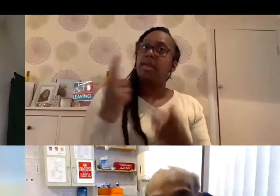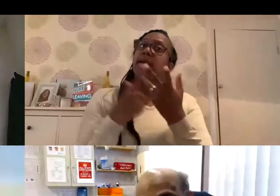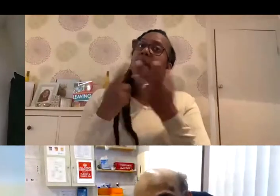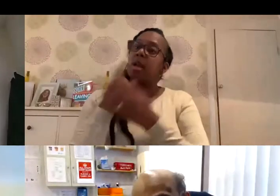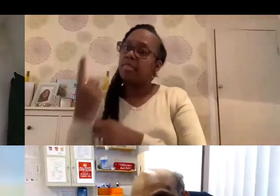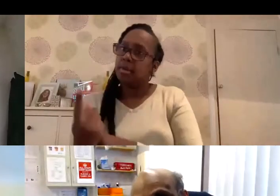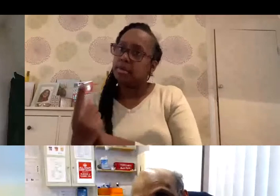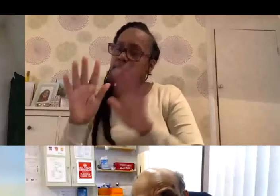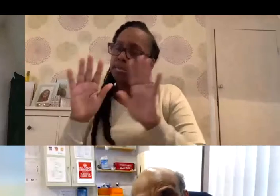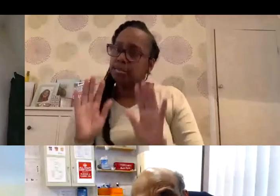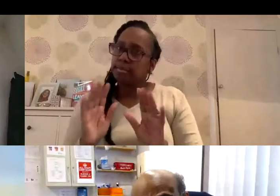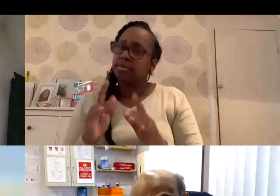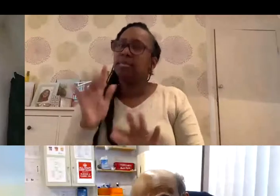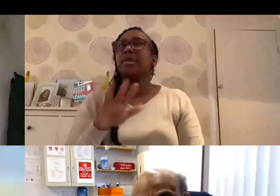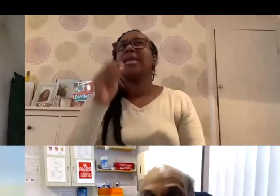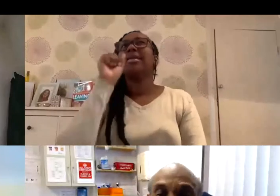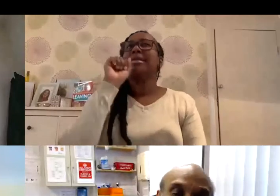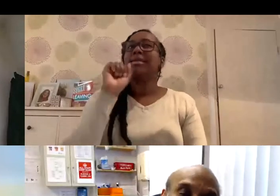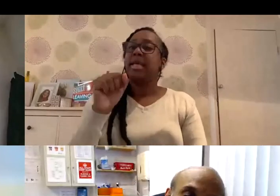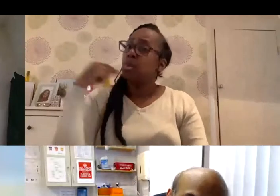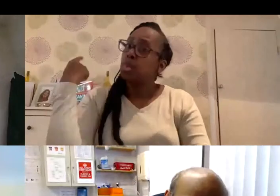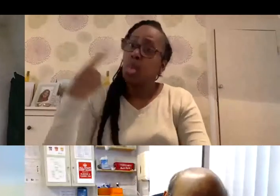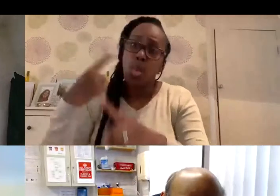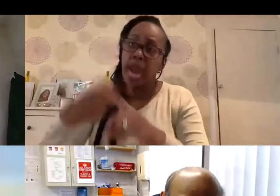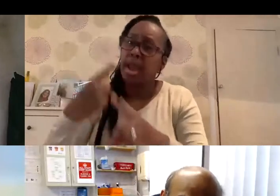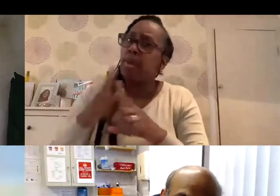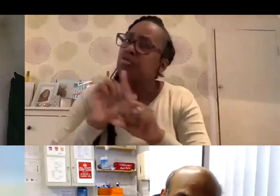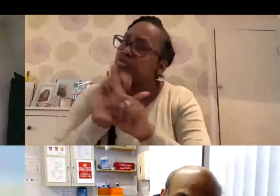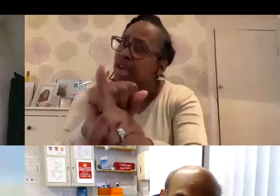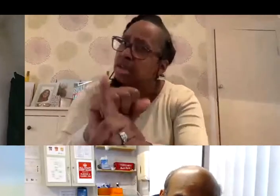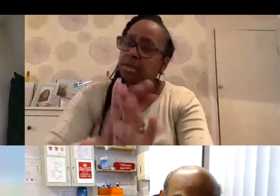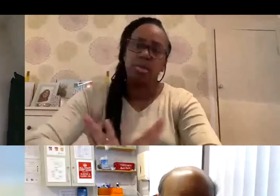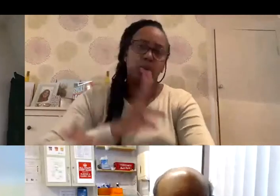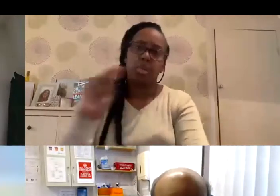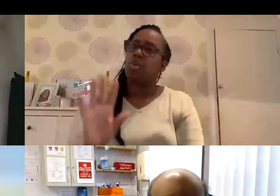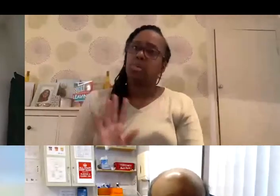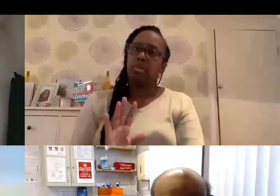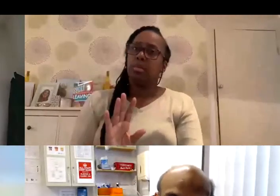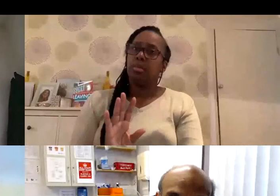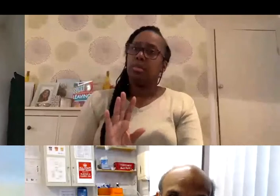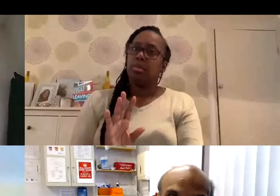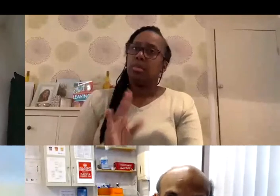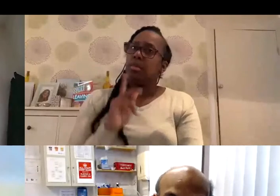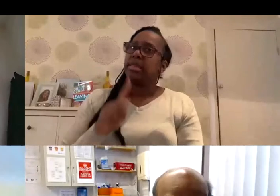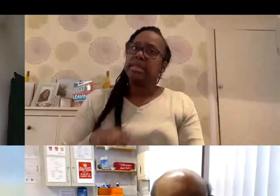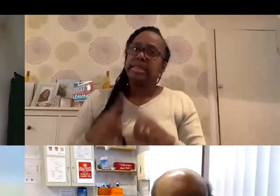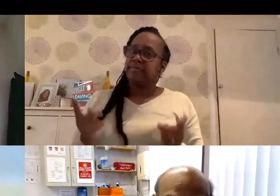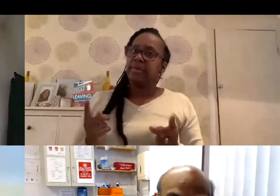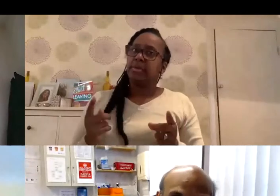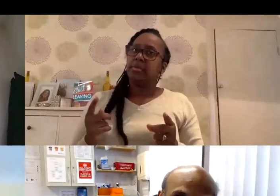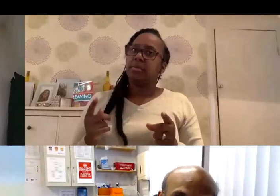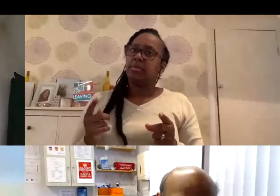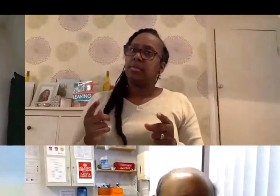works. So I would say, yes, it was fast, but I wouldn't say it was rushed. And I think there's a subtle difference in that, because